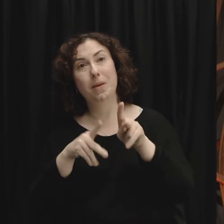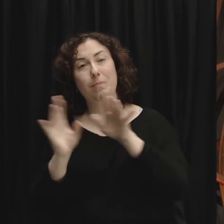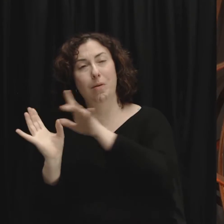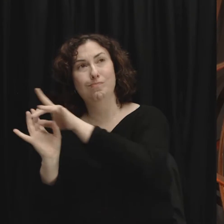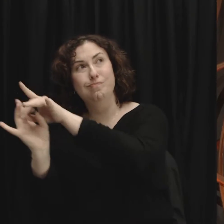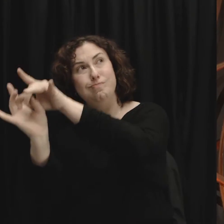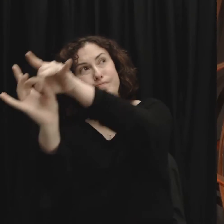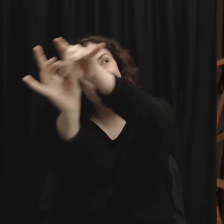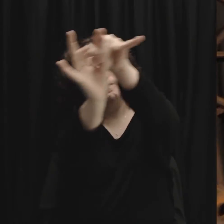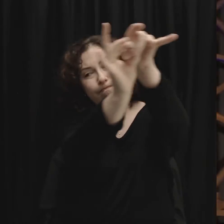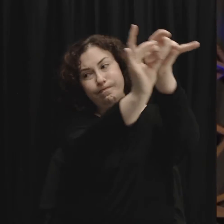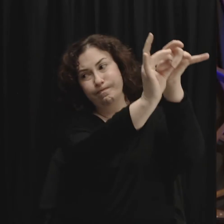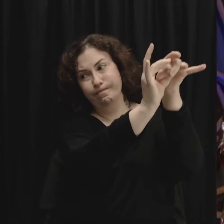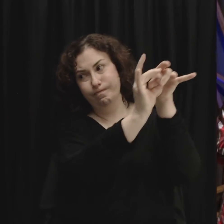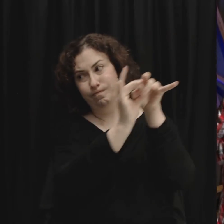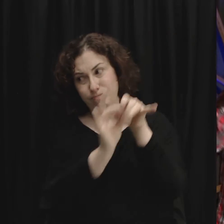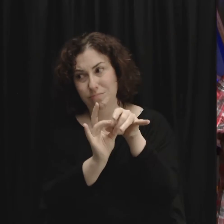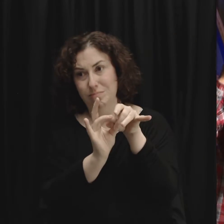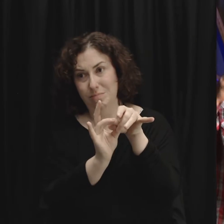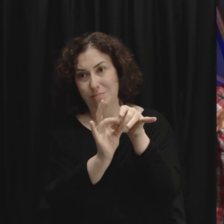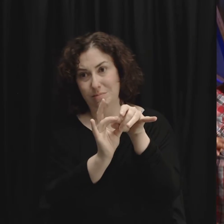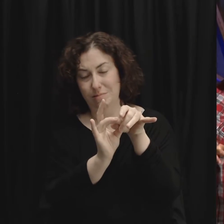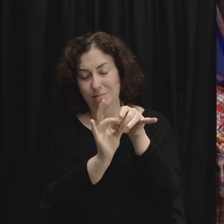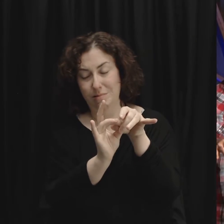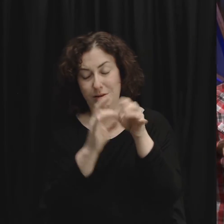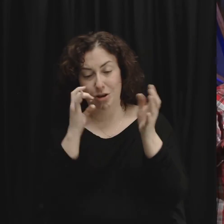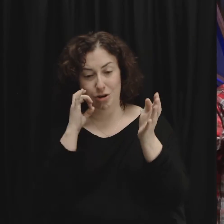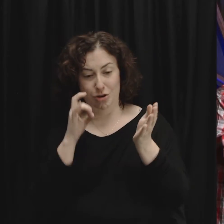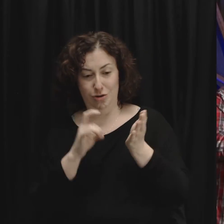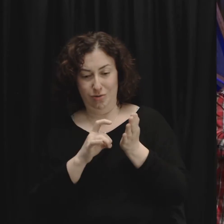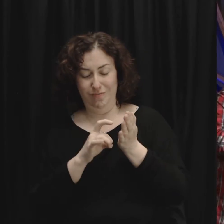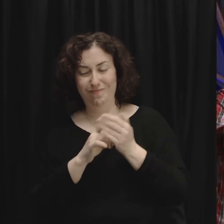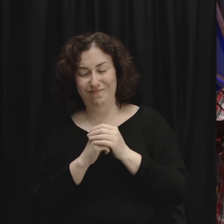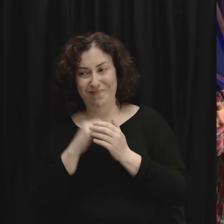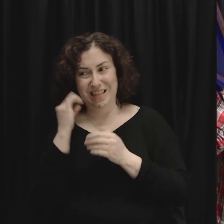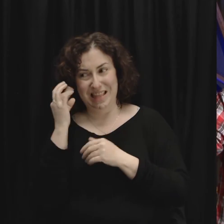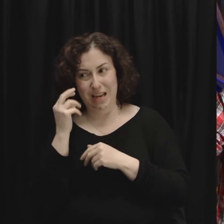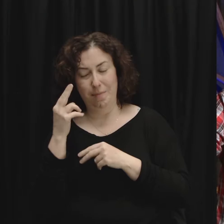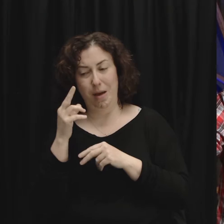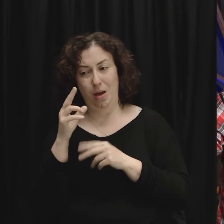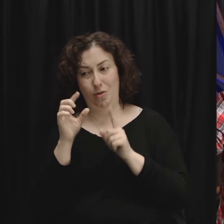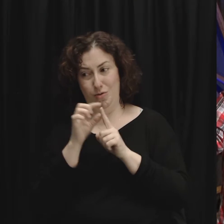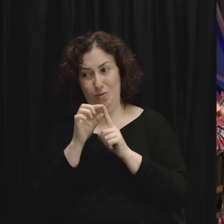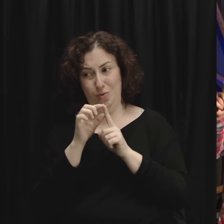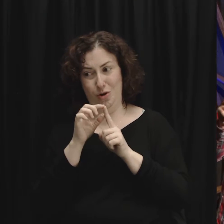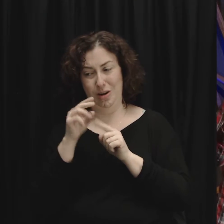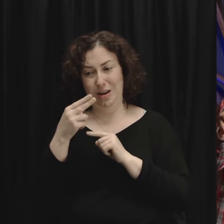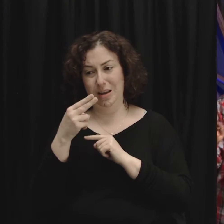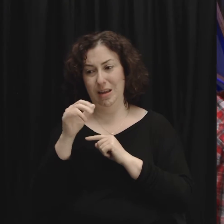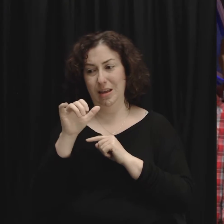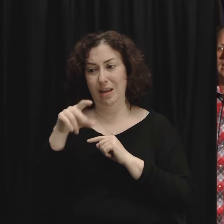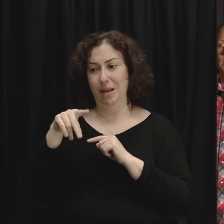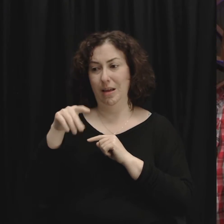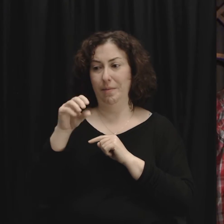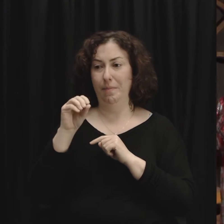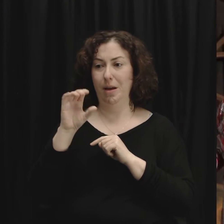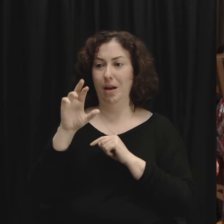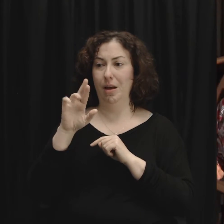can you see by the way the word that just is popping into my mind right now is the word hypocrisy can you see the hypocrisy